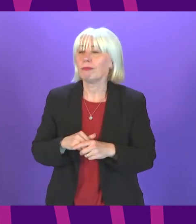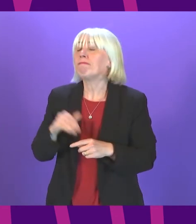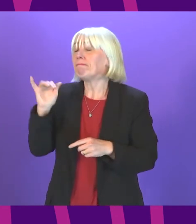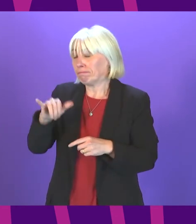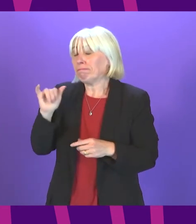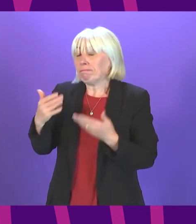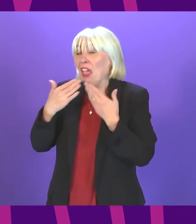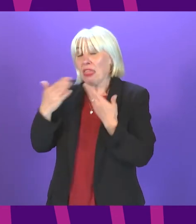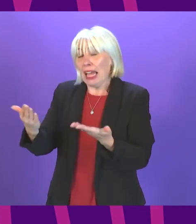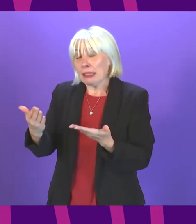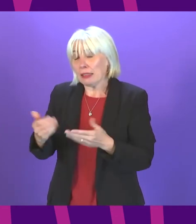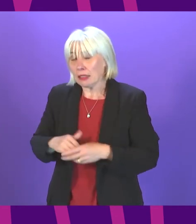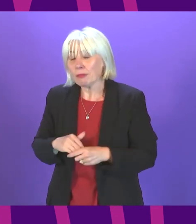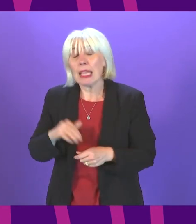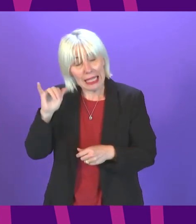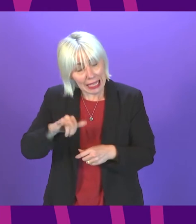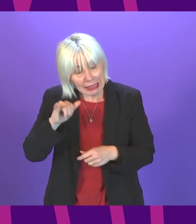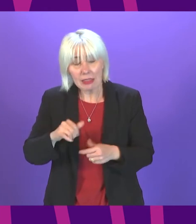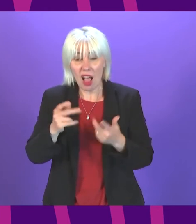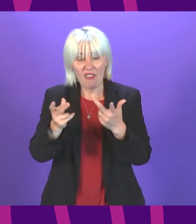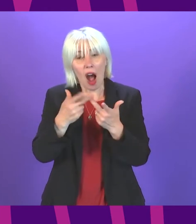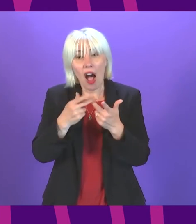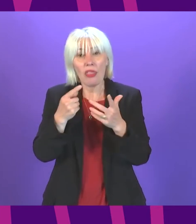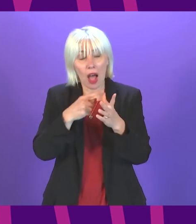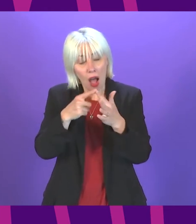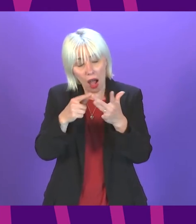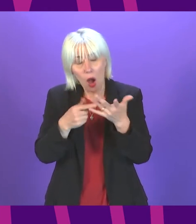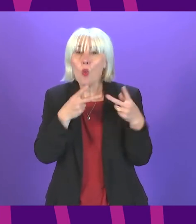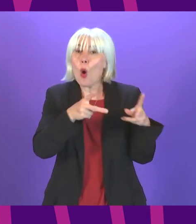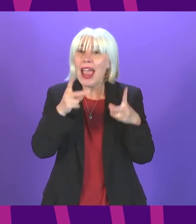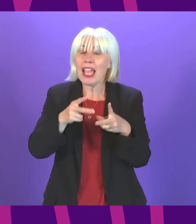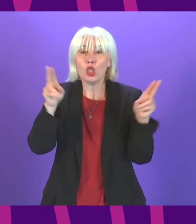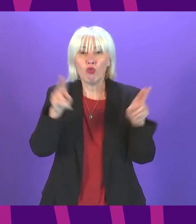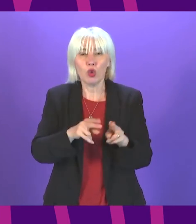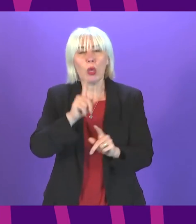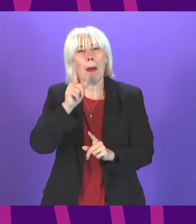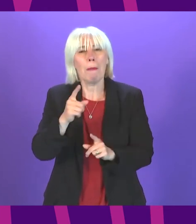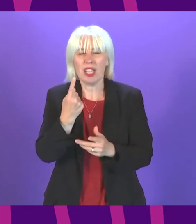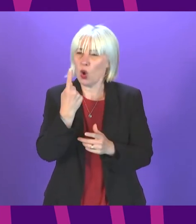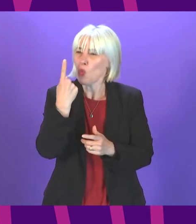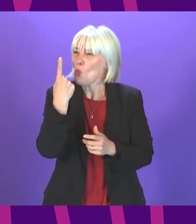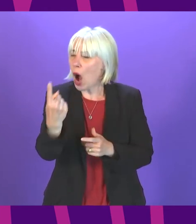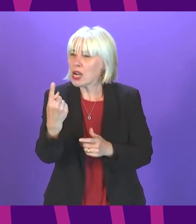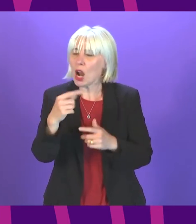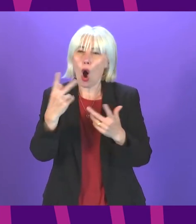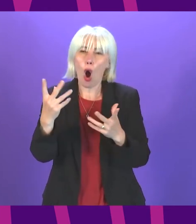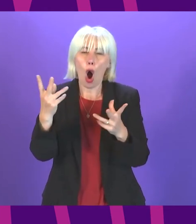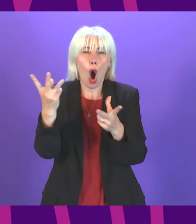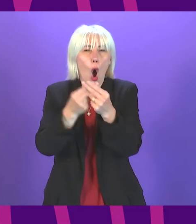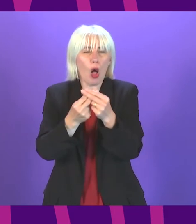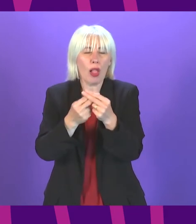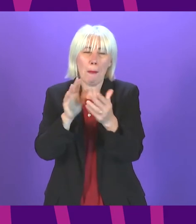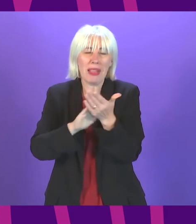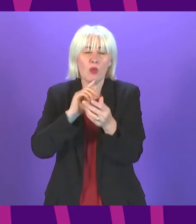thank you very much for that and yes there are actions within the programme that will do that but none of them alone or even together will reach the targets